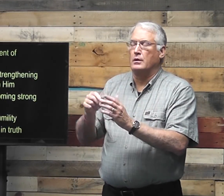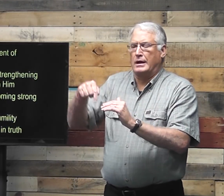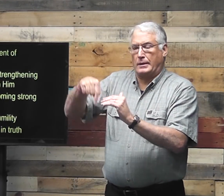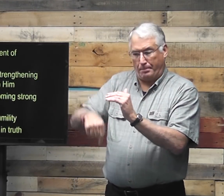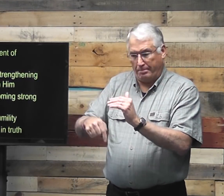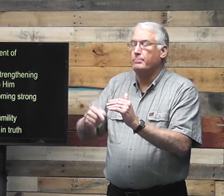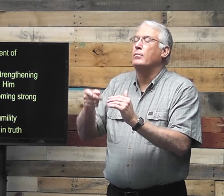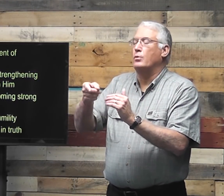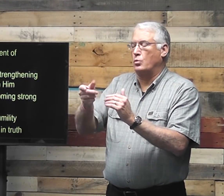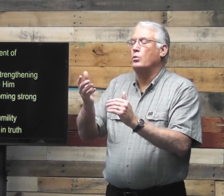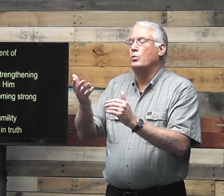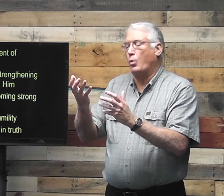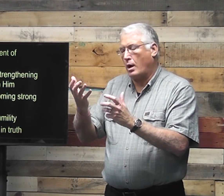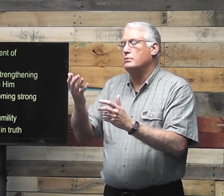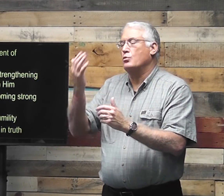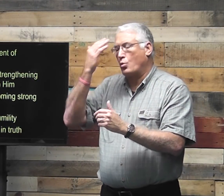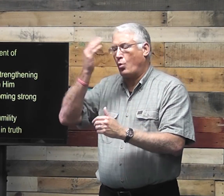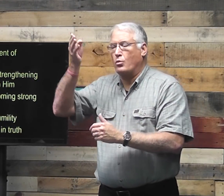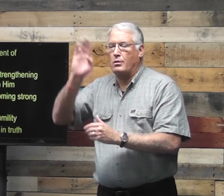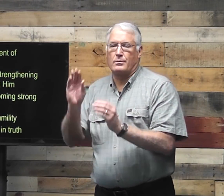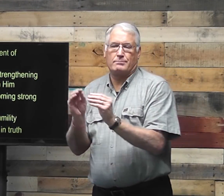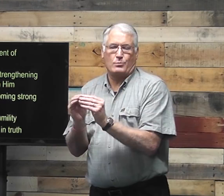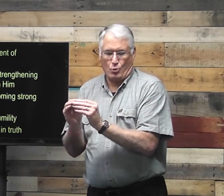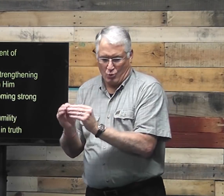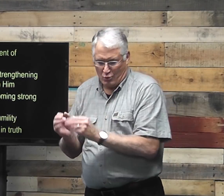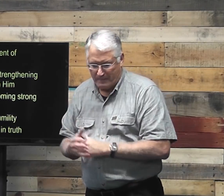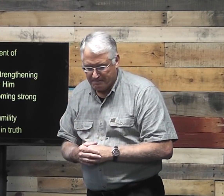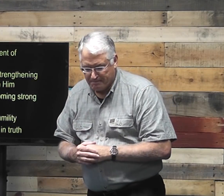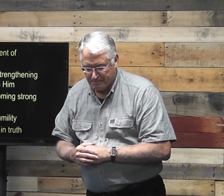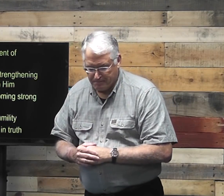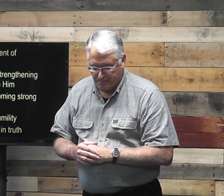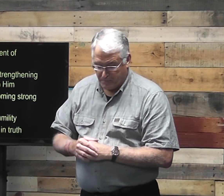deepens our relationship with God.